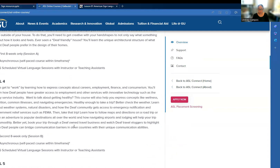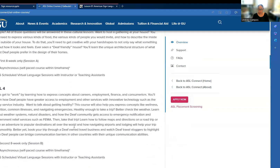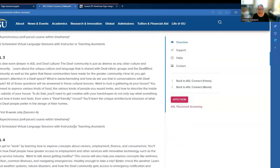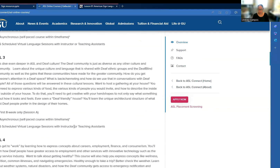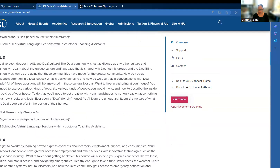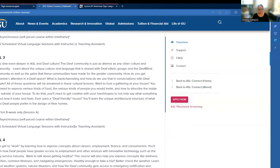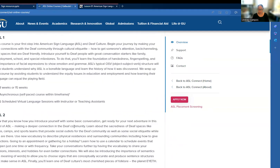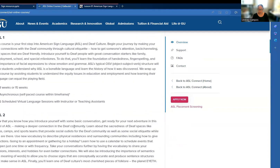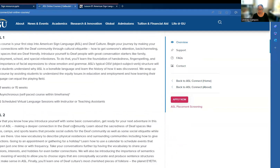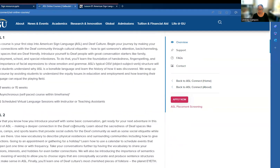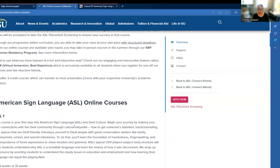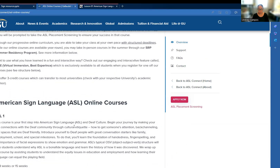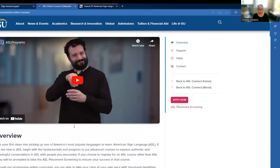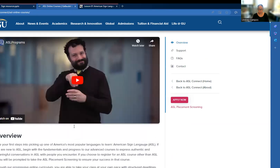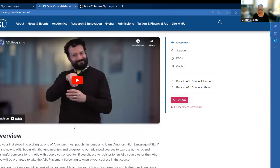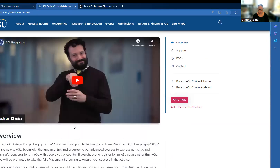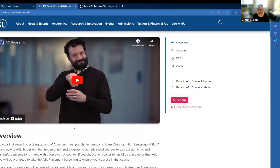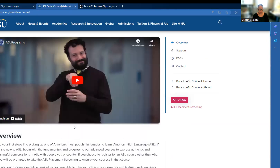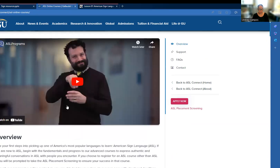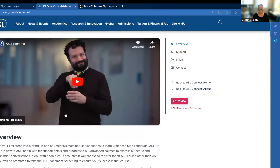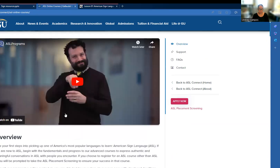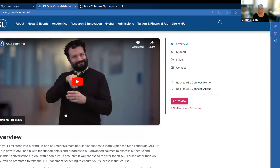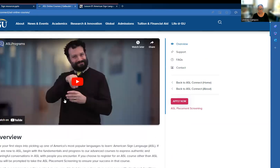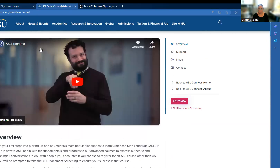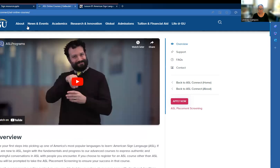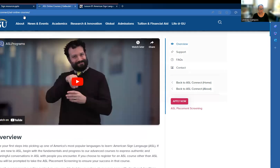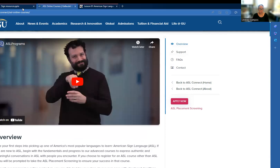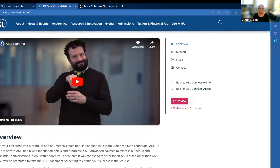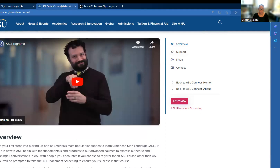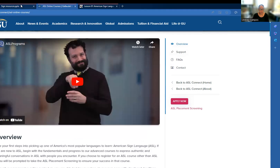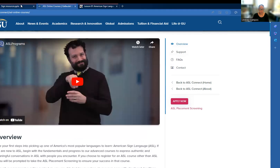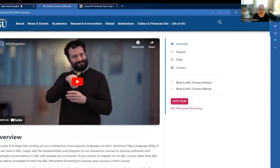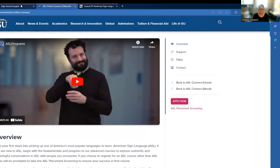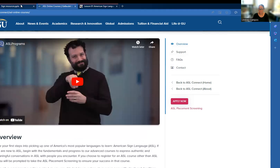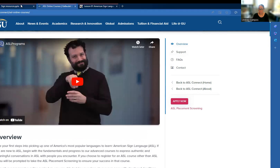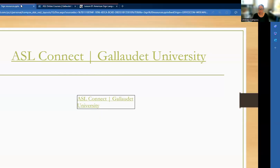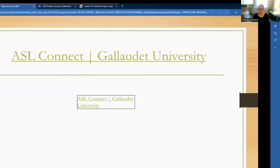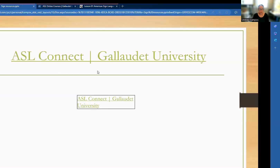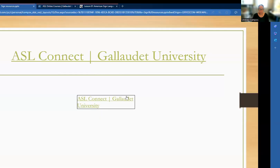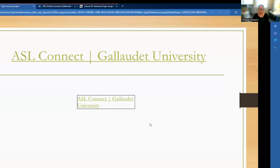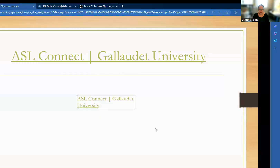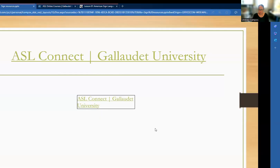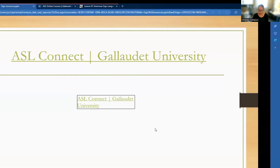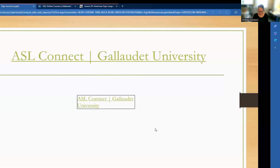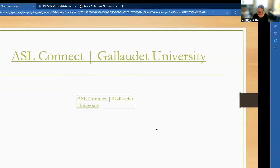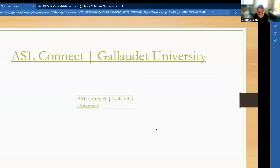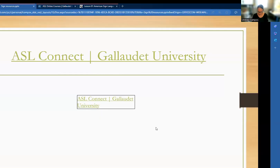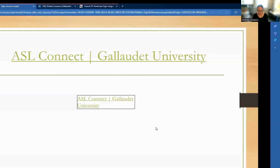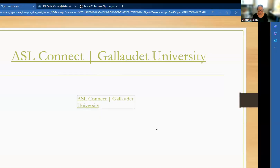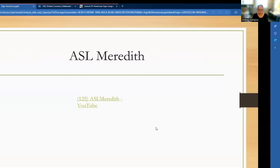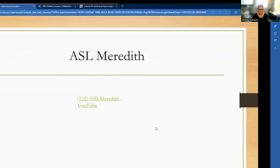And so that would obviously be for a fee since it's a college class. Again, I don't know how much.